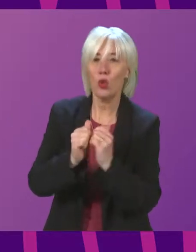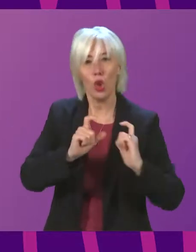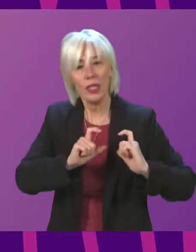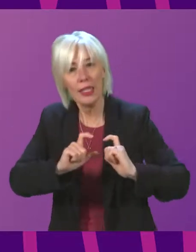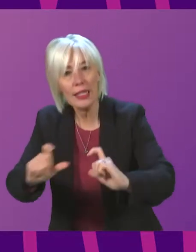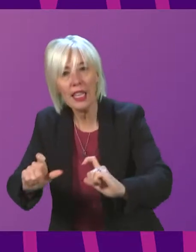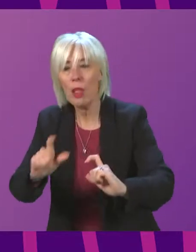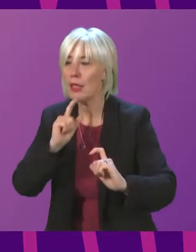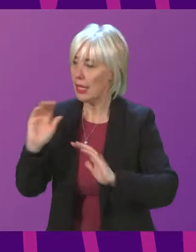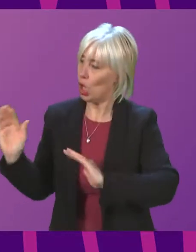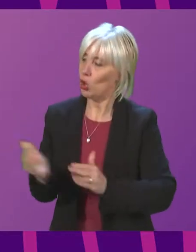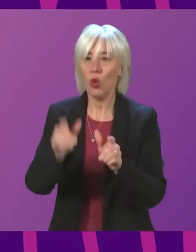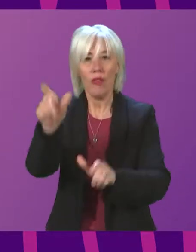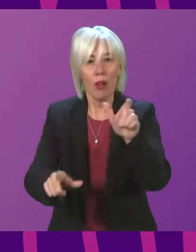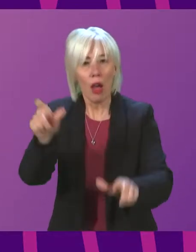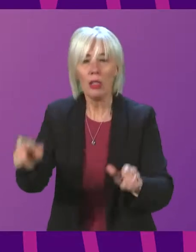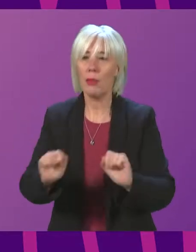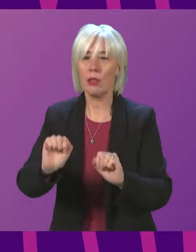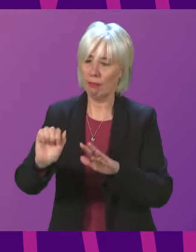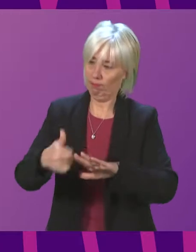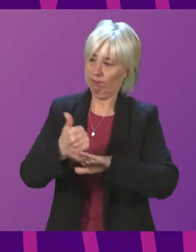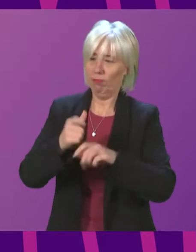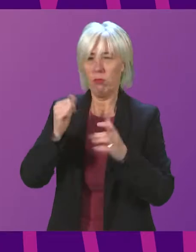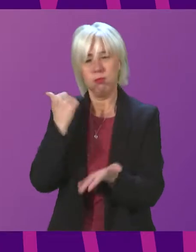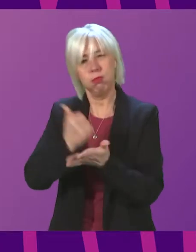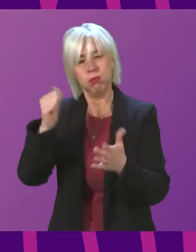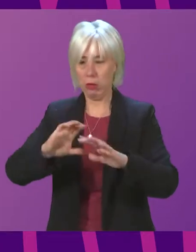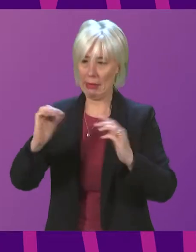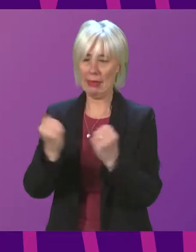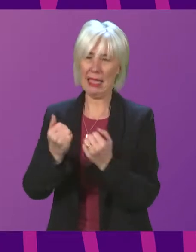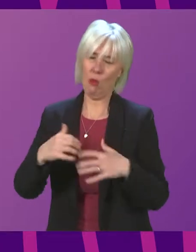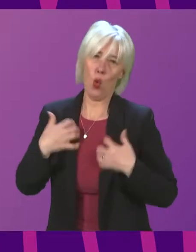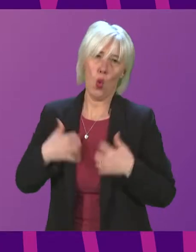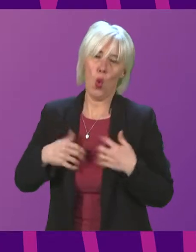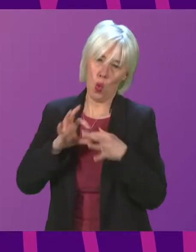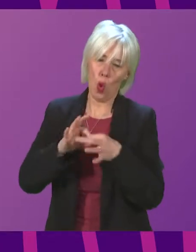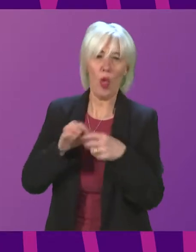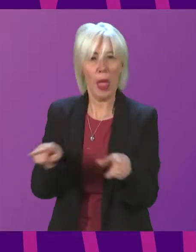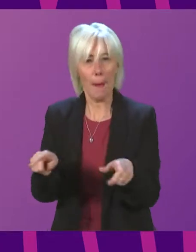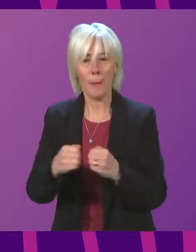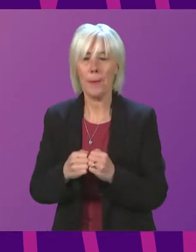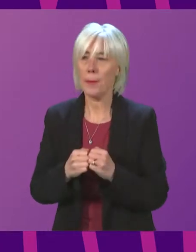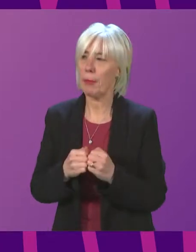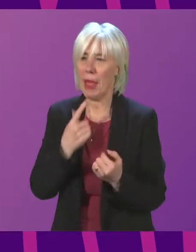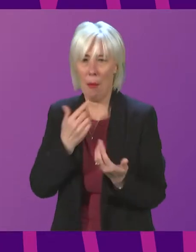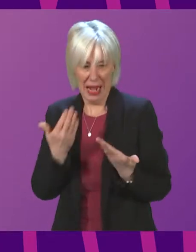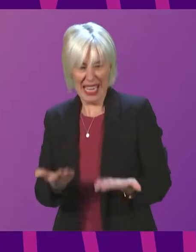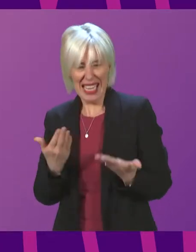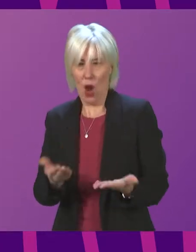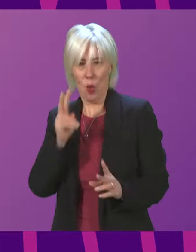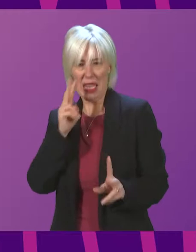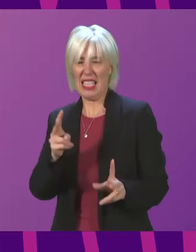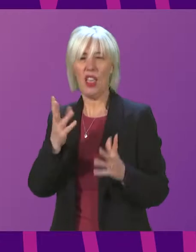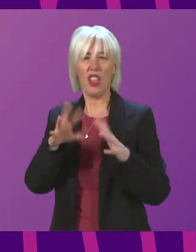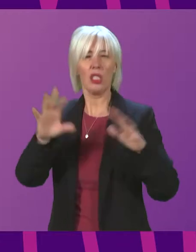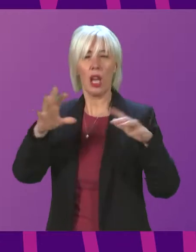and serving customers. They have built an excellent team that I am really looking forward to working with. Now we see them systematically and rapidly